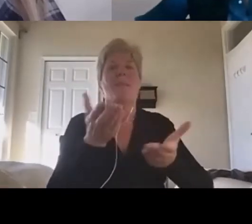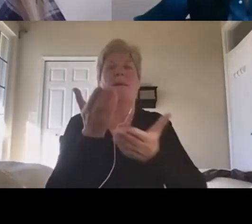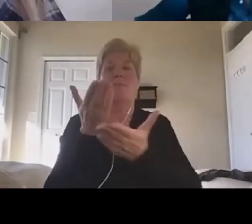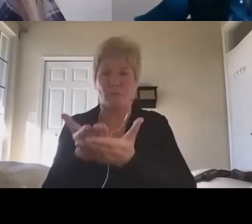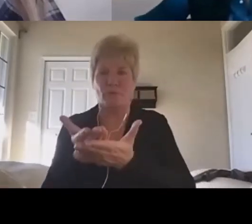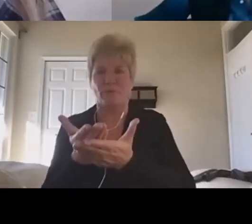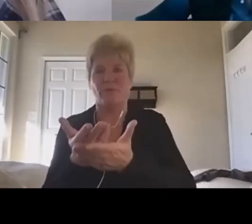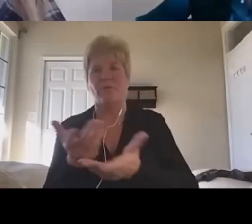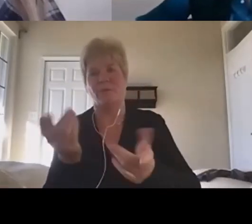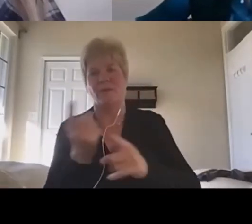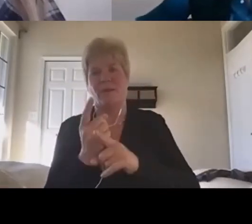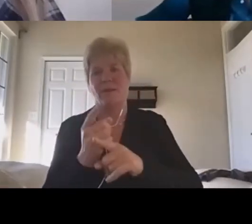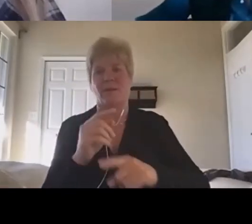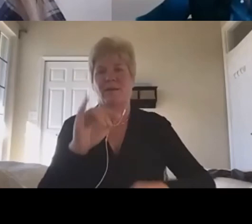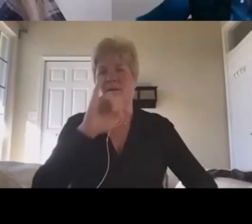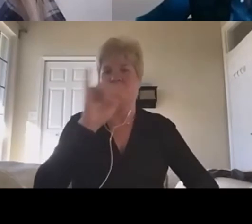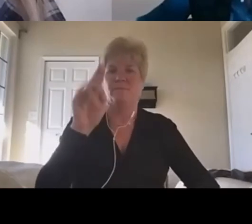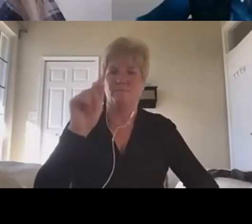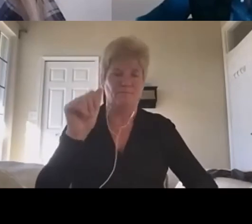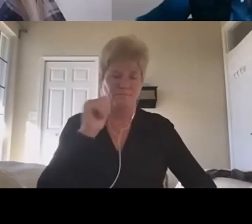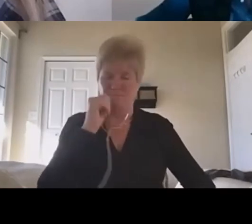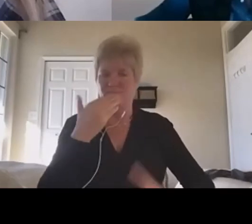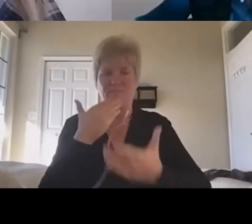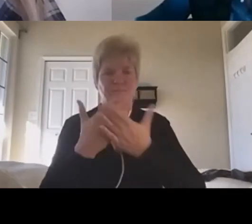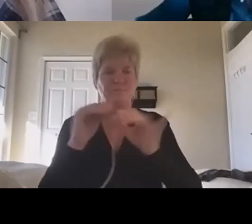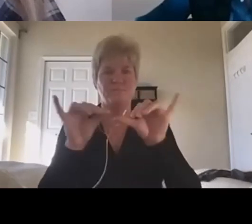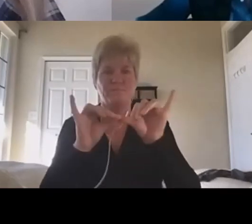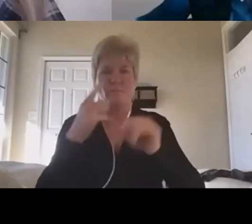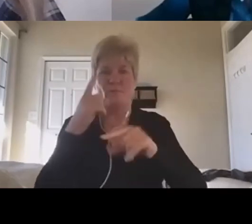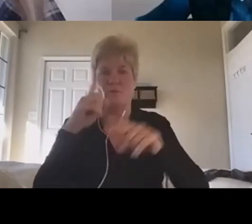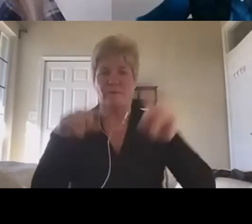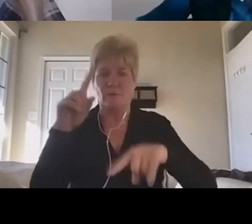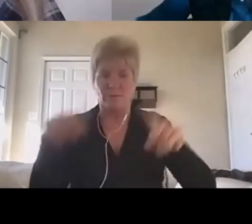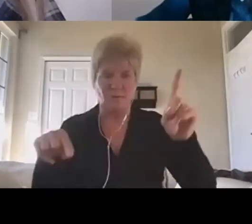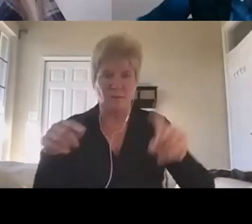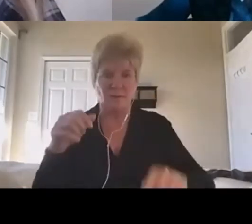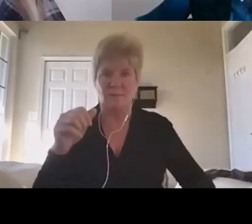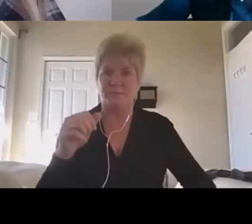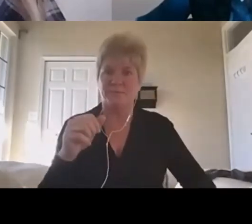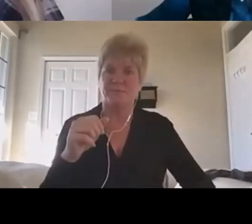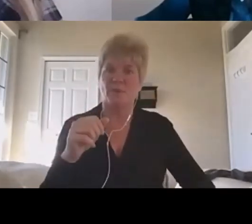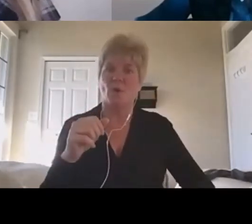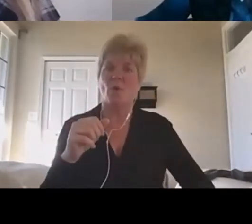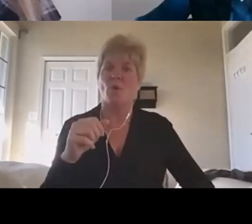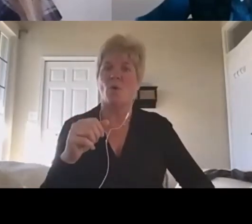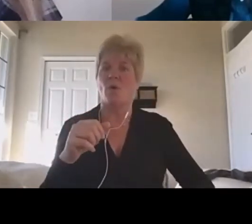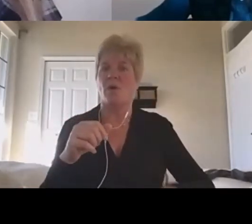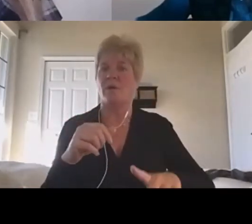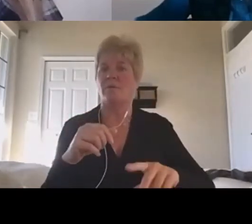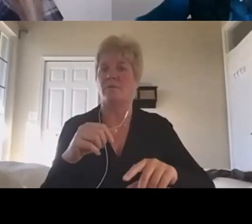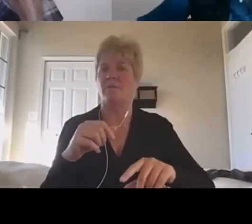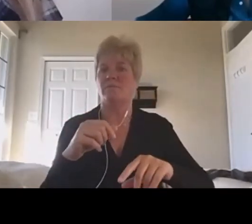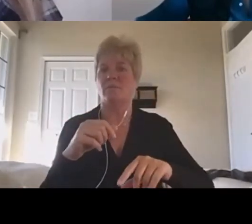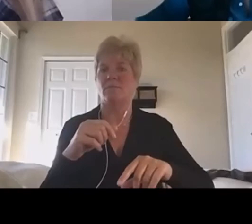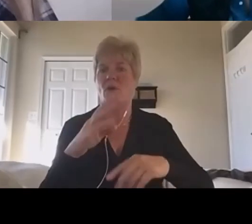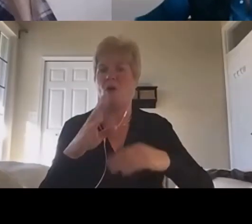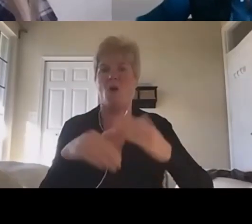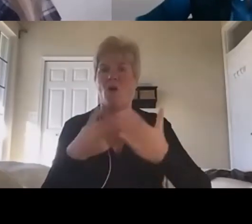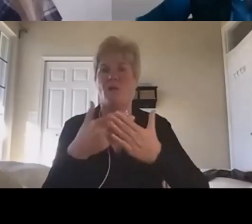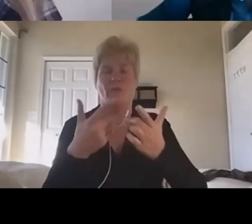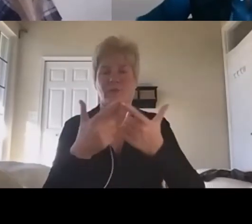for diversity or for variability or all those intangibles.